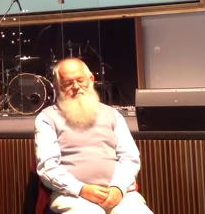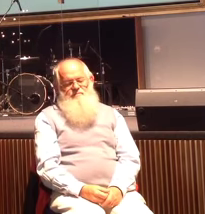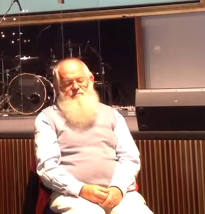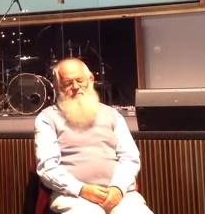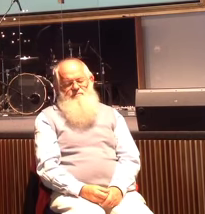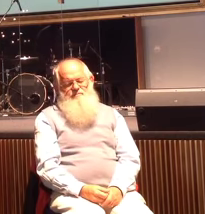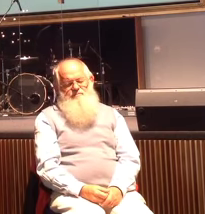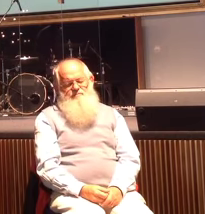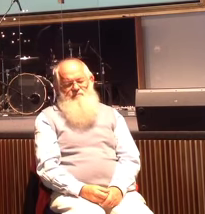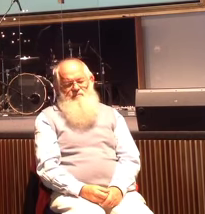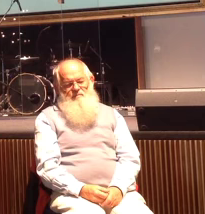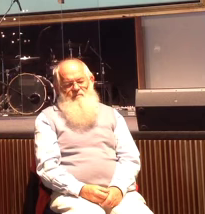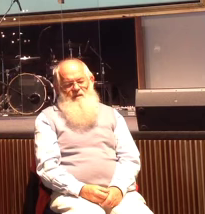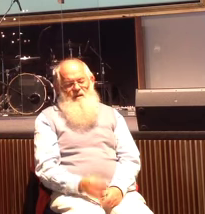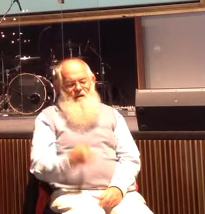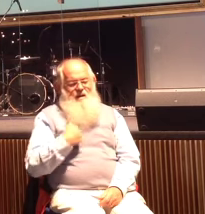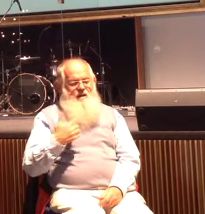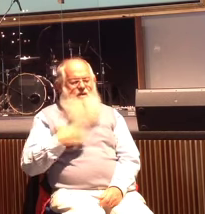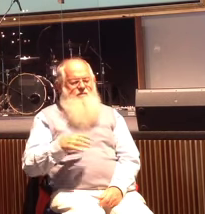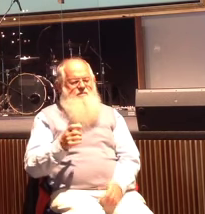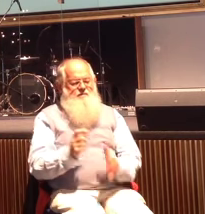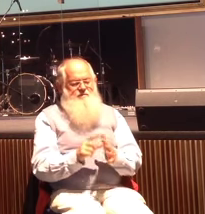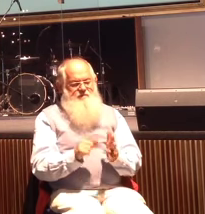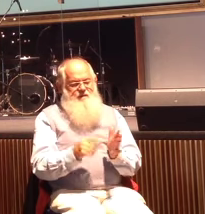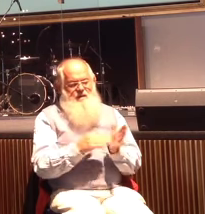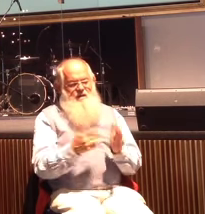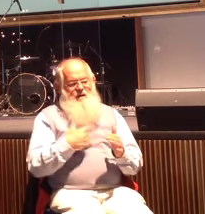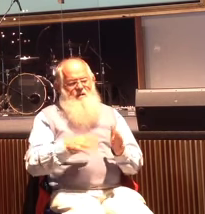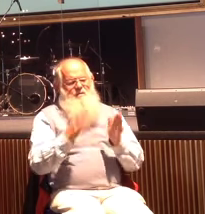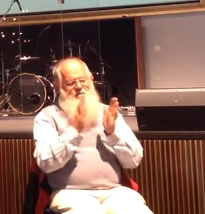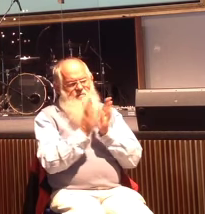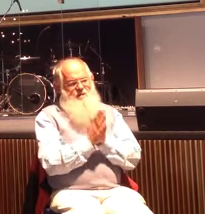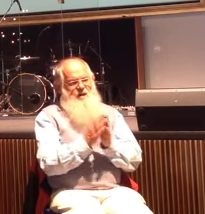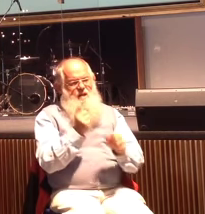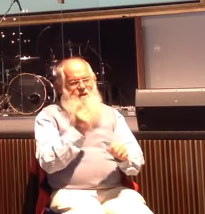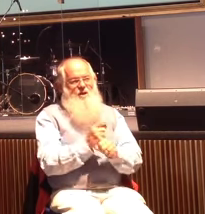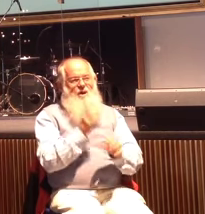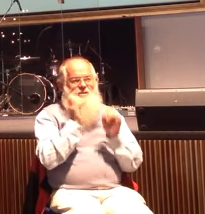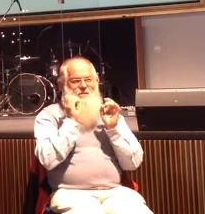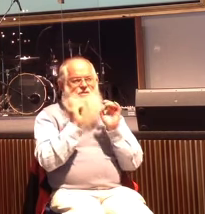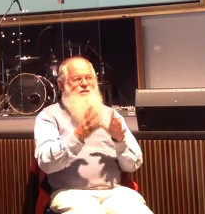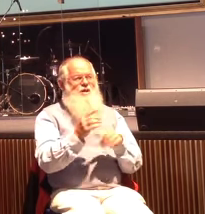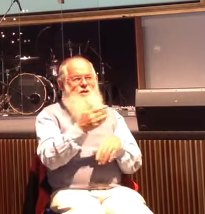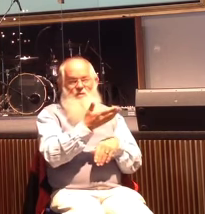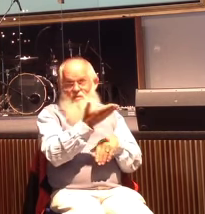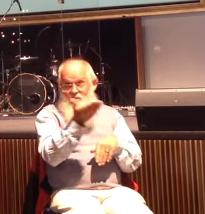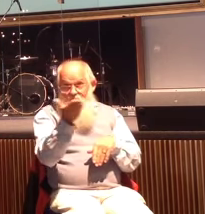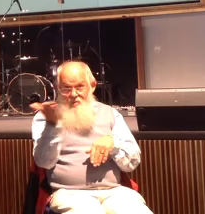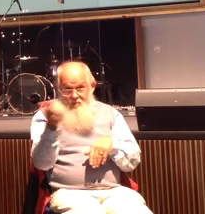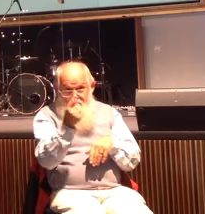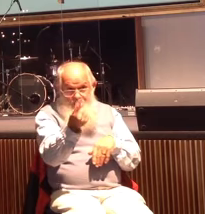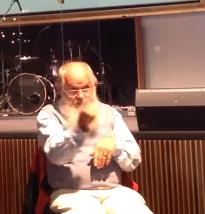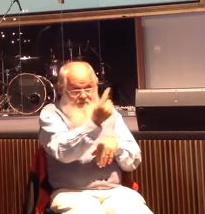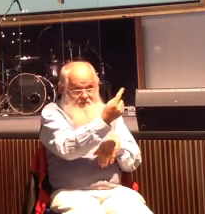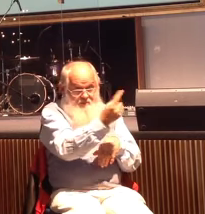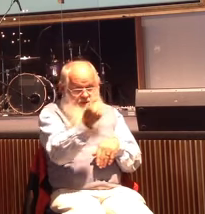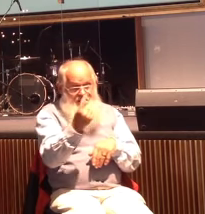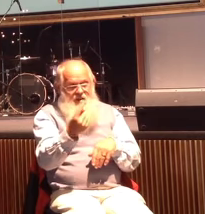what I want to do this morning is that I want to pray that God will reveal a person to your heart and your mind right